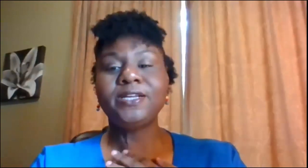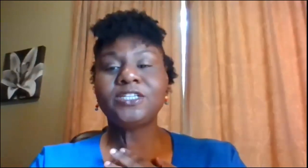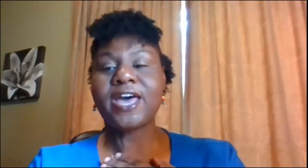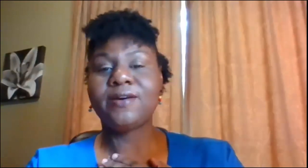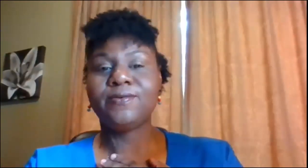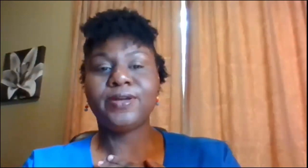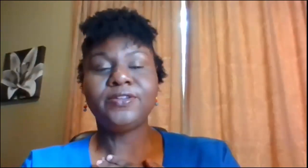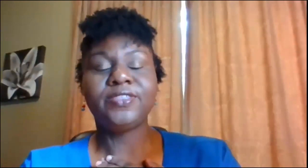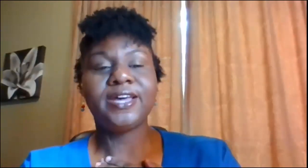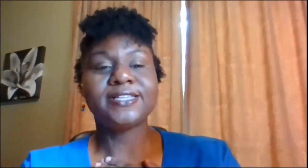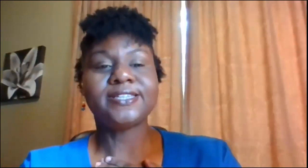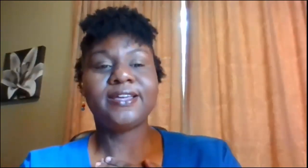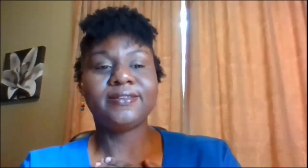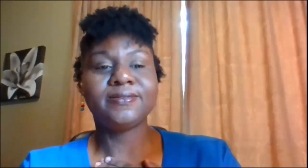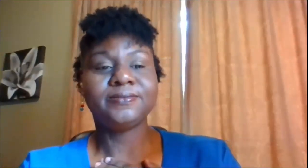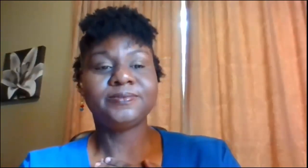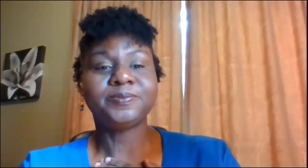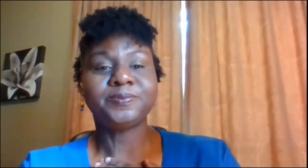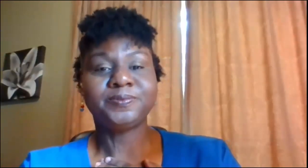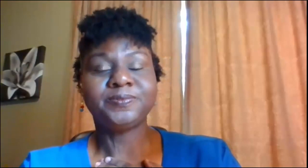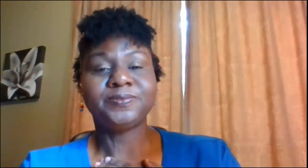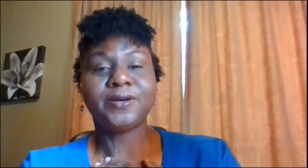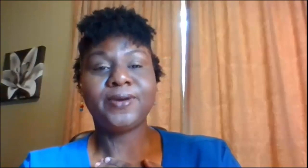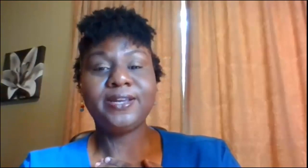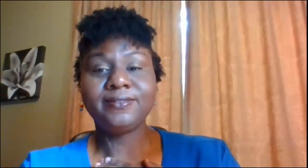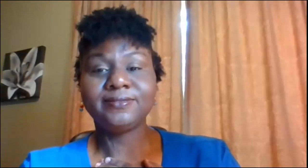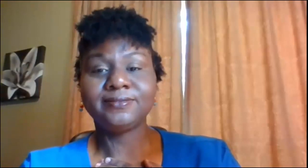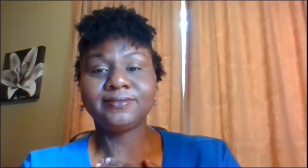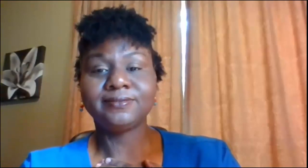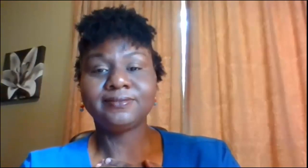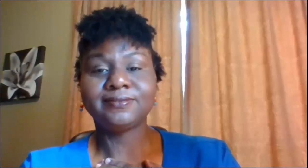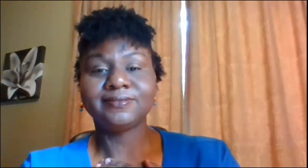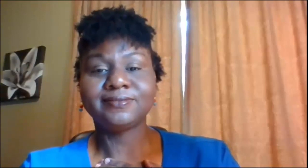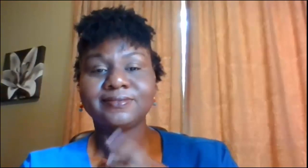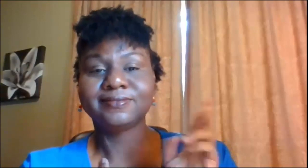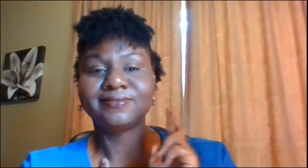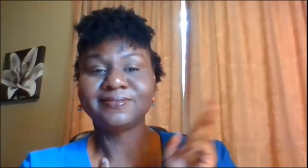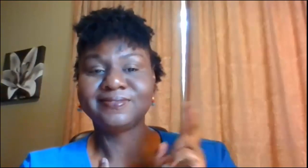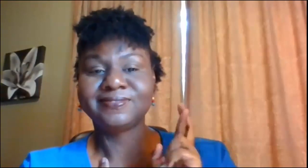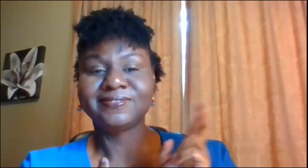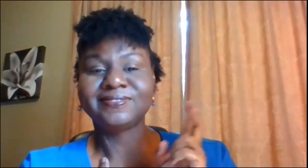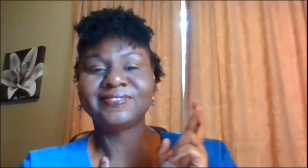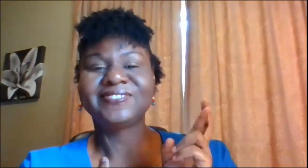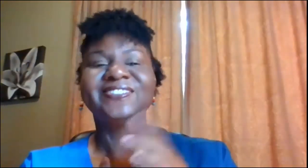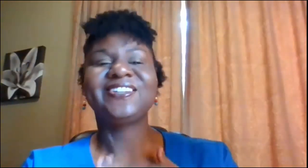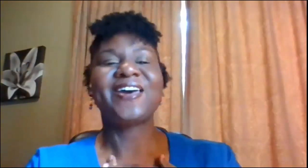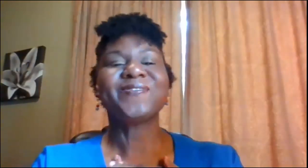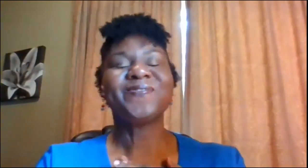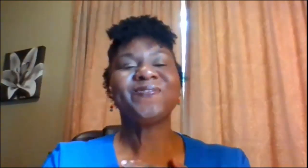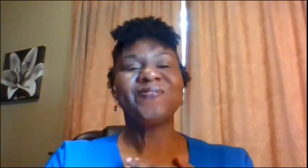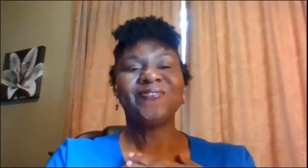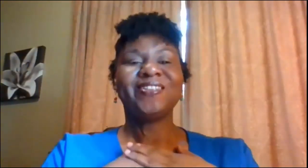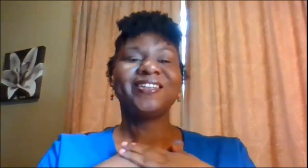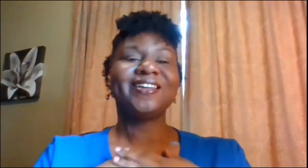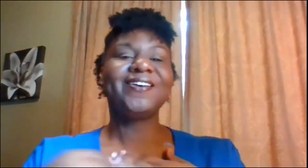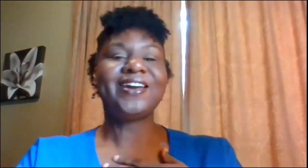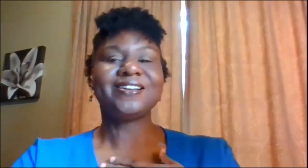in the chat what you think I said y'all ready y'all okay all right